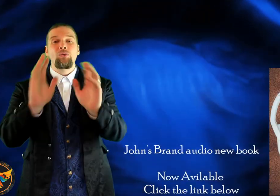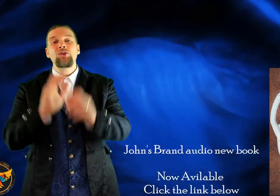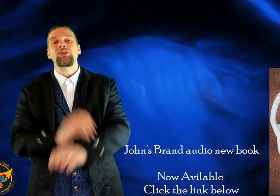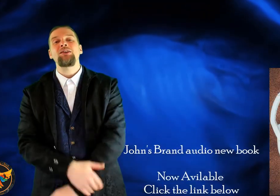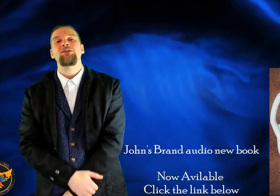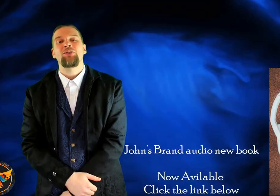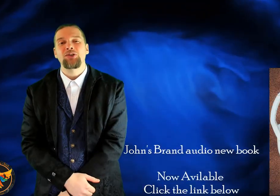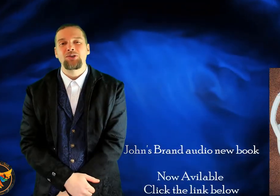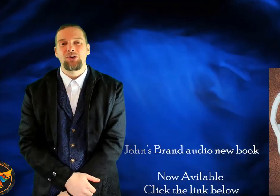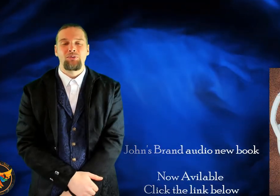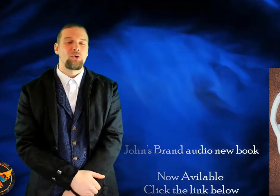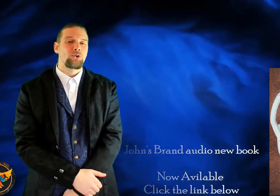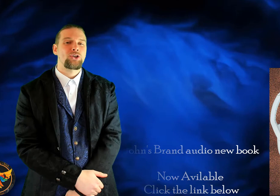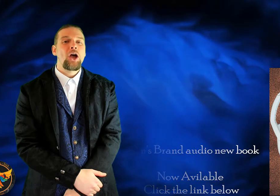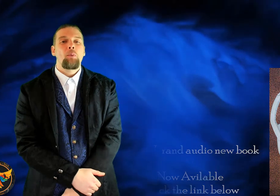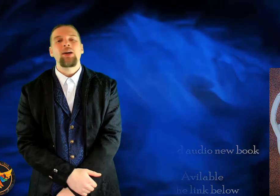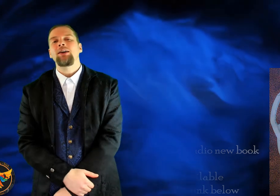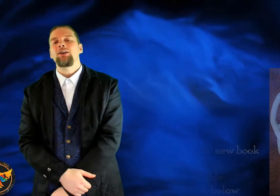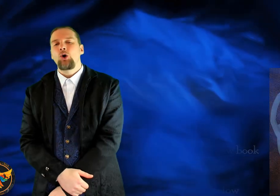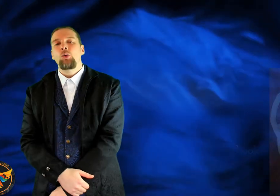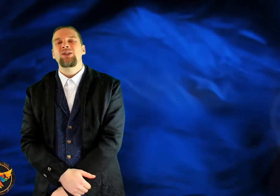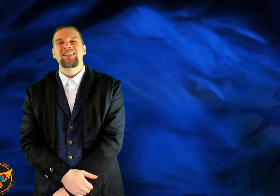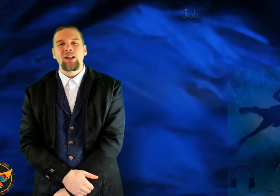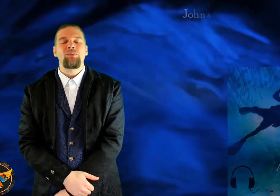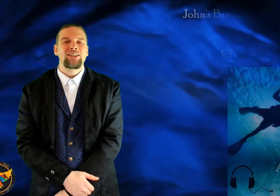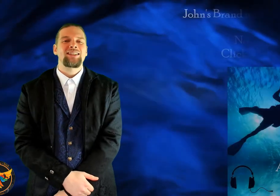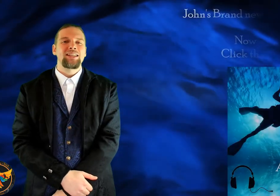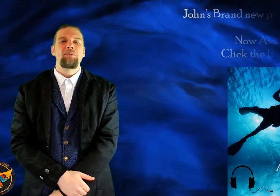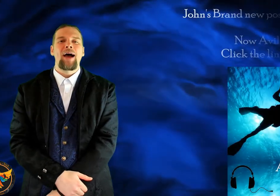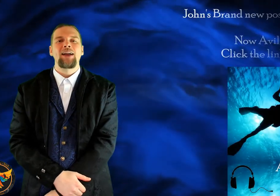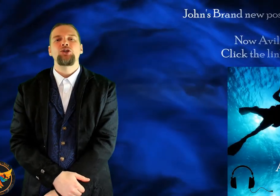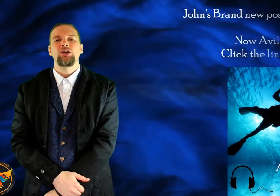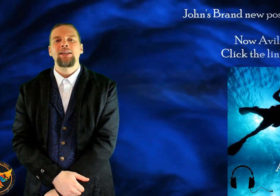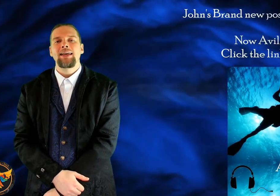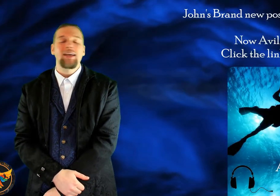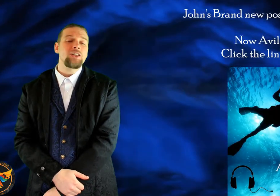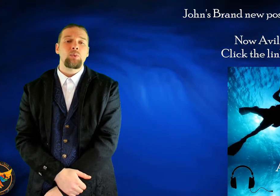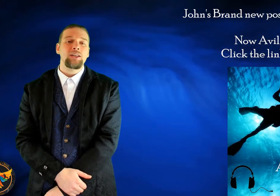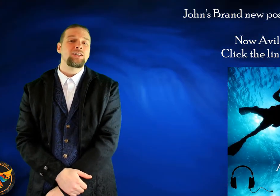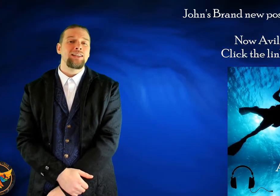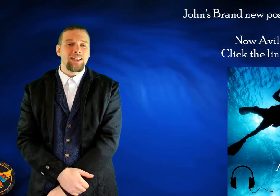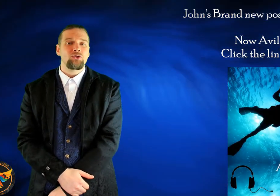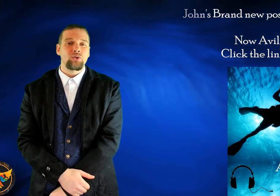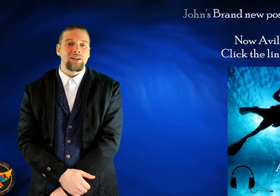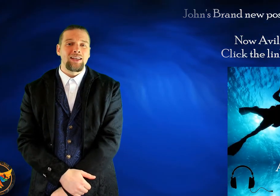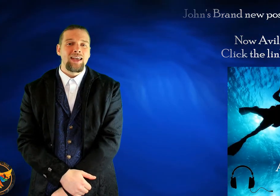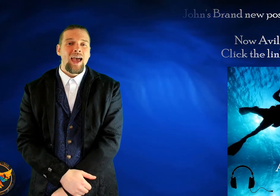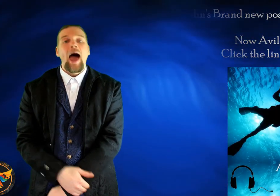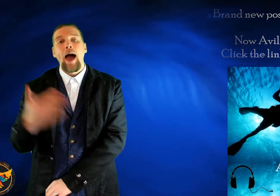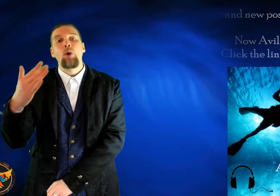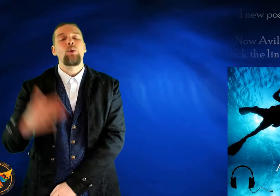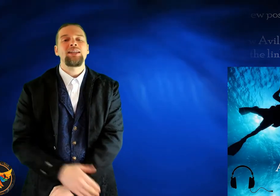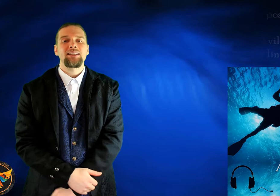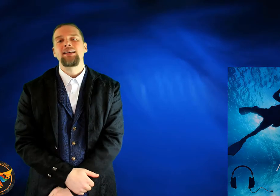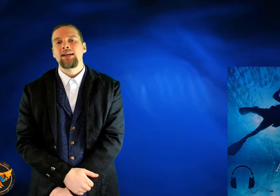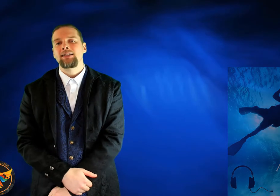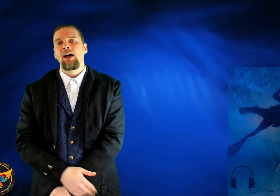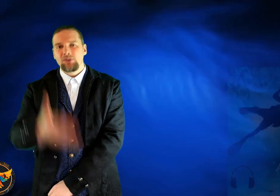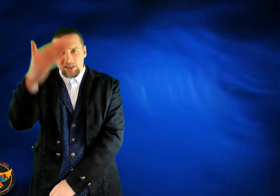First things first, though, folks. We've got to know what self-esteem actually is. Well, it's literally how we see ourselves. It's